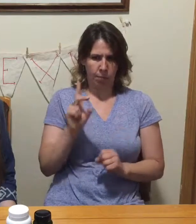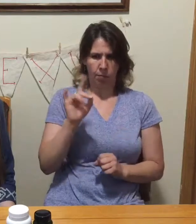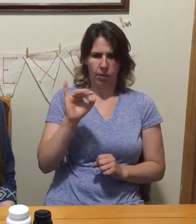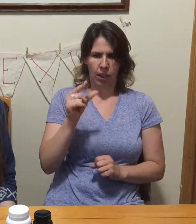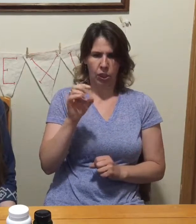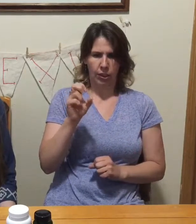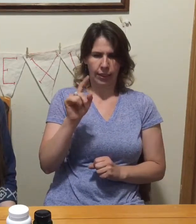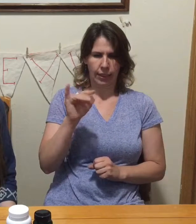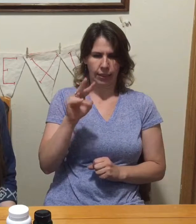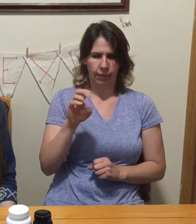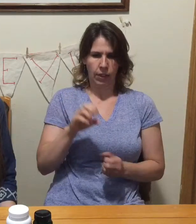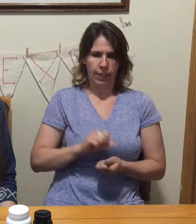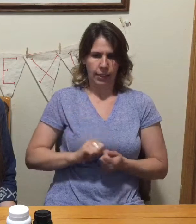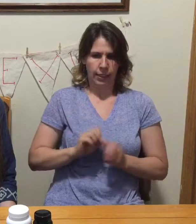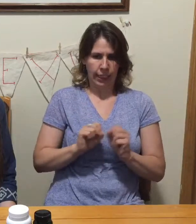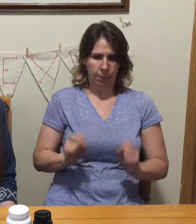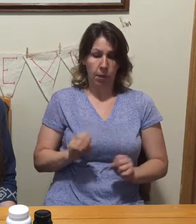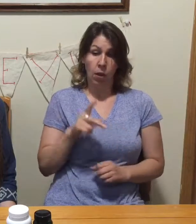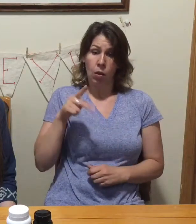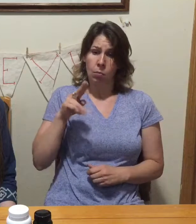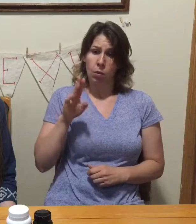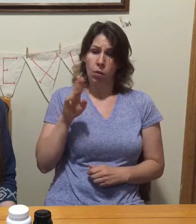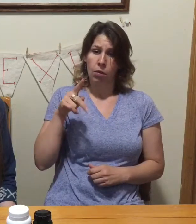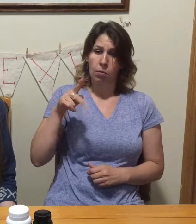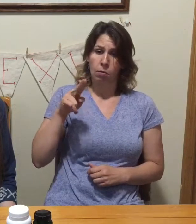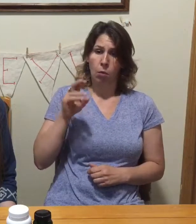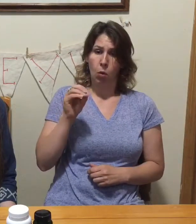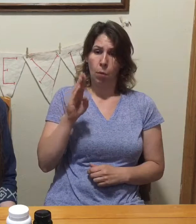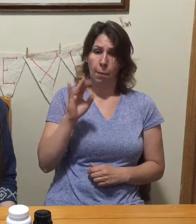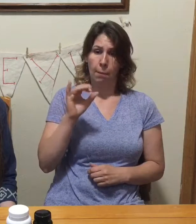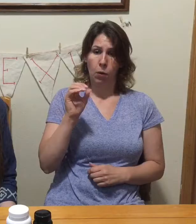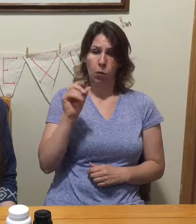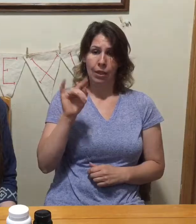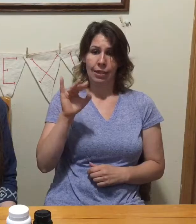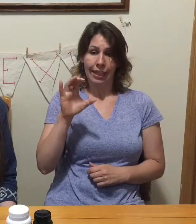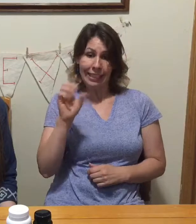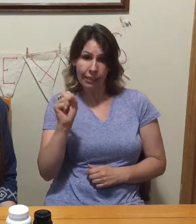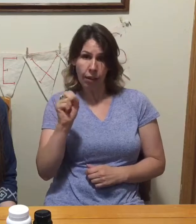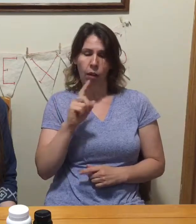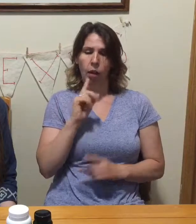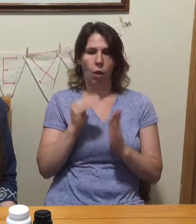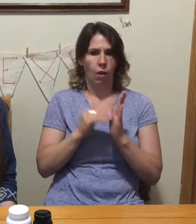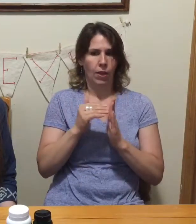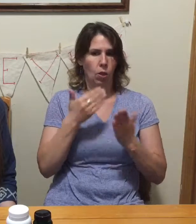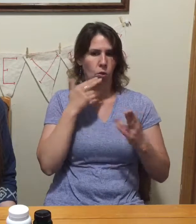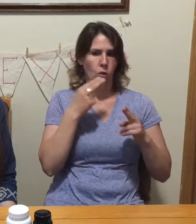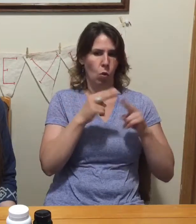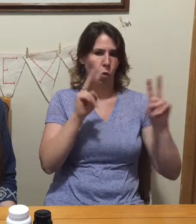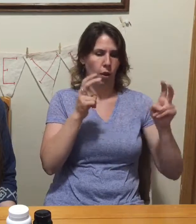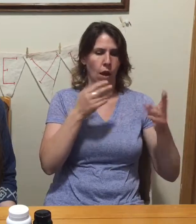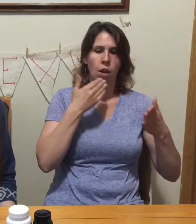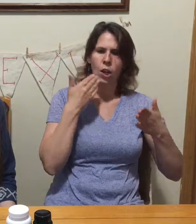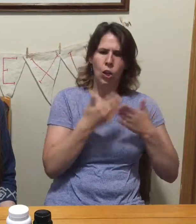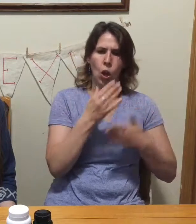Probiotics are often called good or helpful bacteria because they help keep your gut healthy